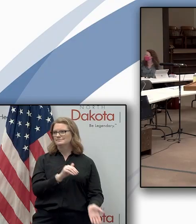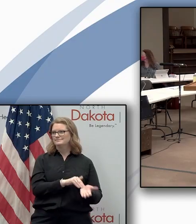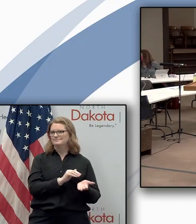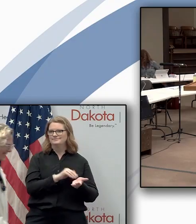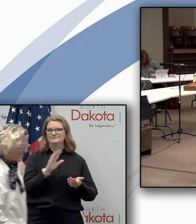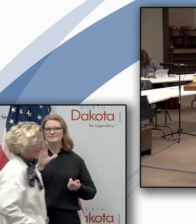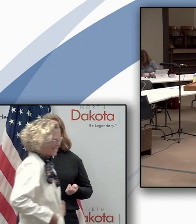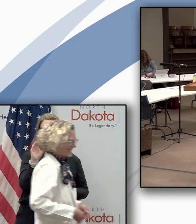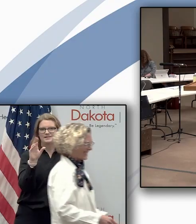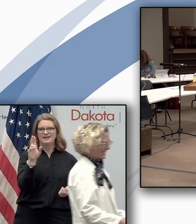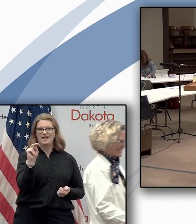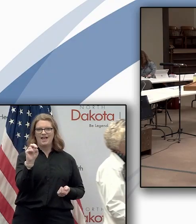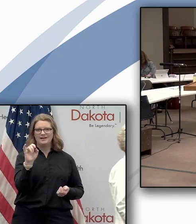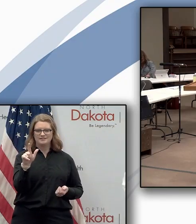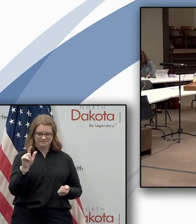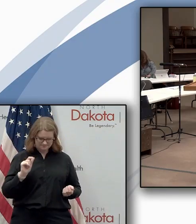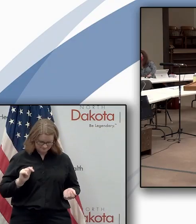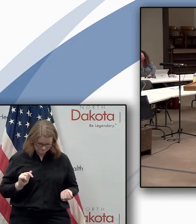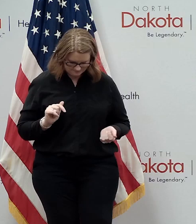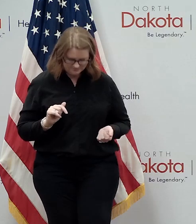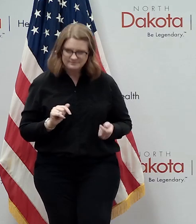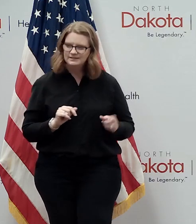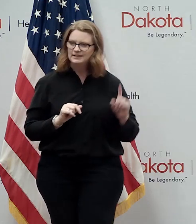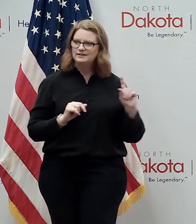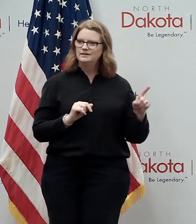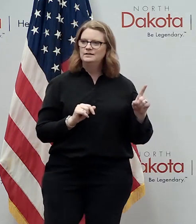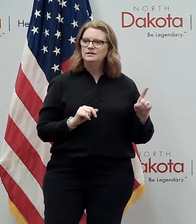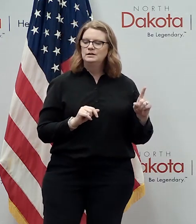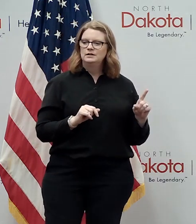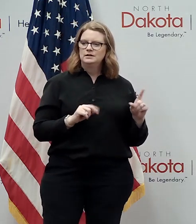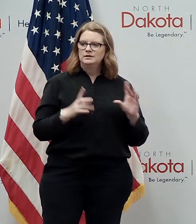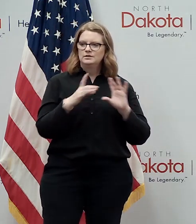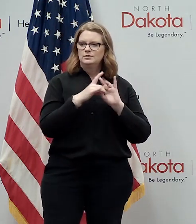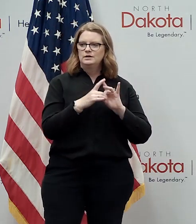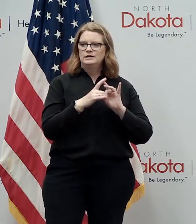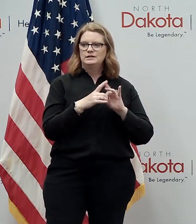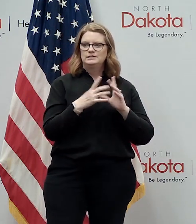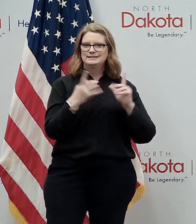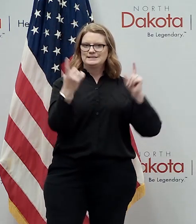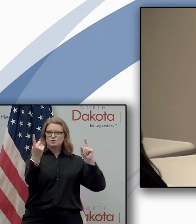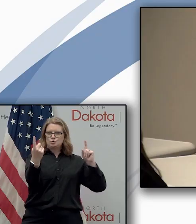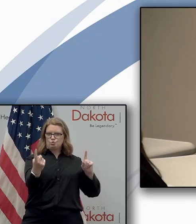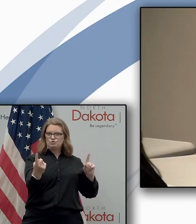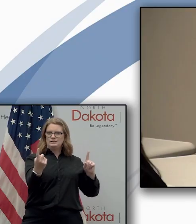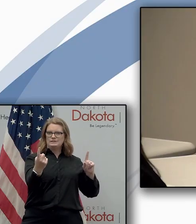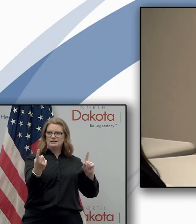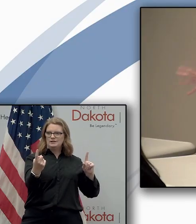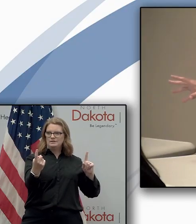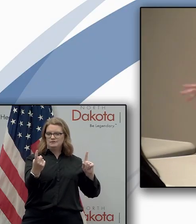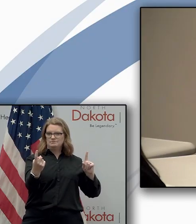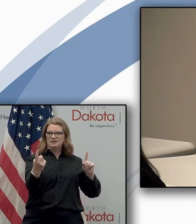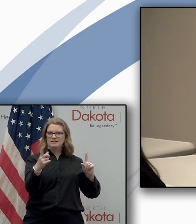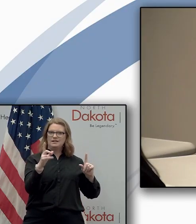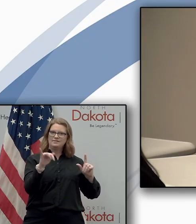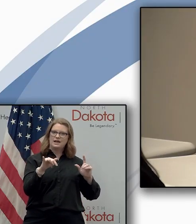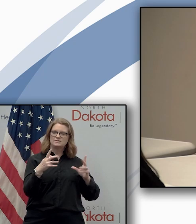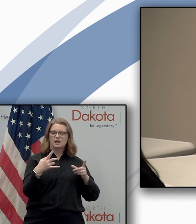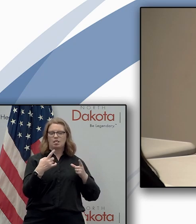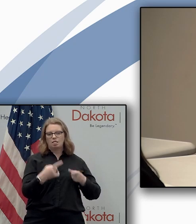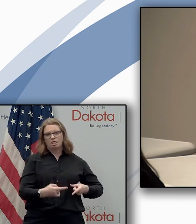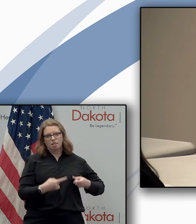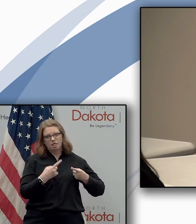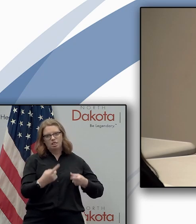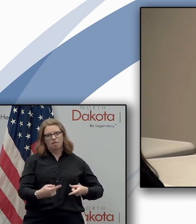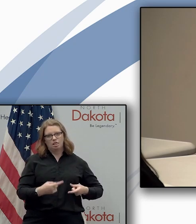my question dr connell is related to the social distancing that is causing the economic pain uh